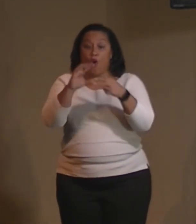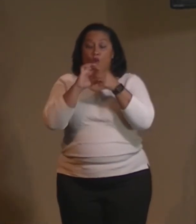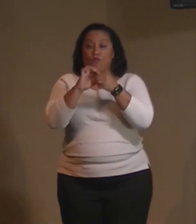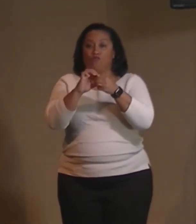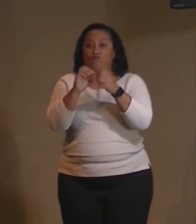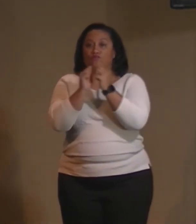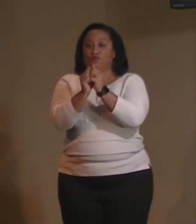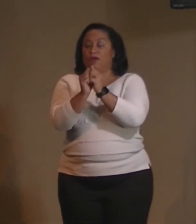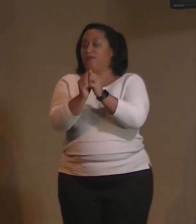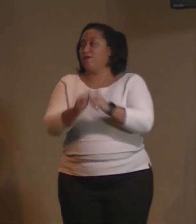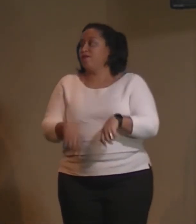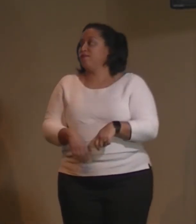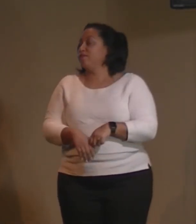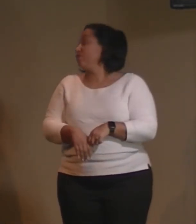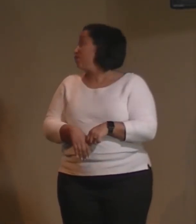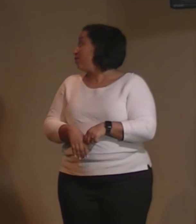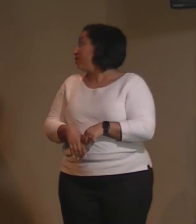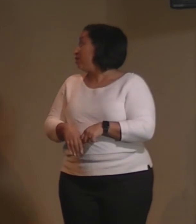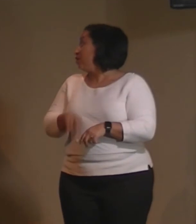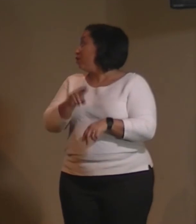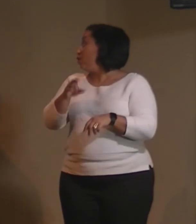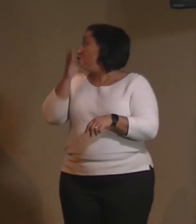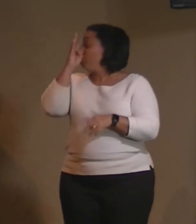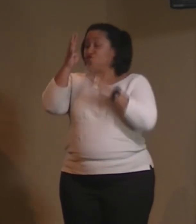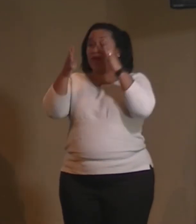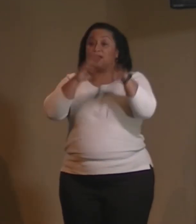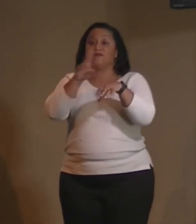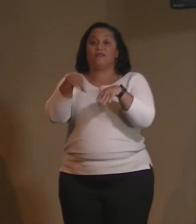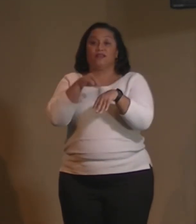Creative nature. God thinks and the world comes into being.